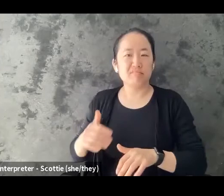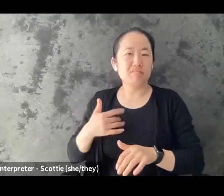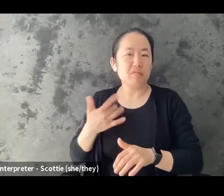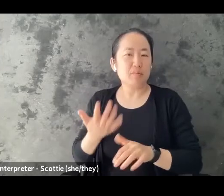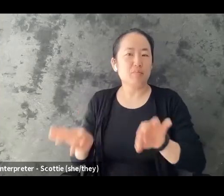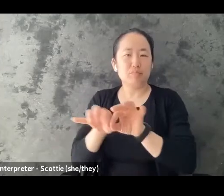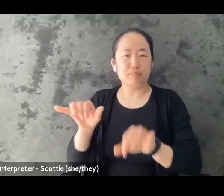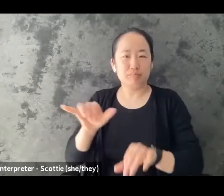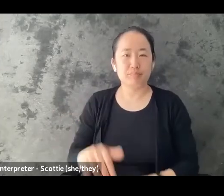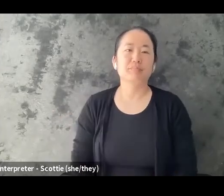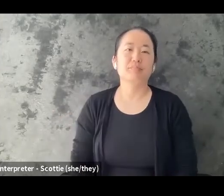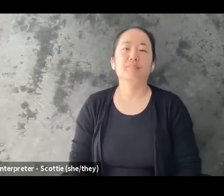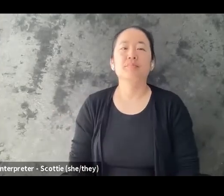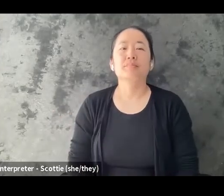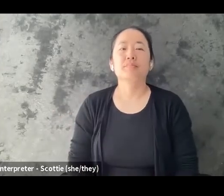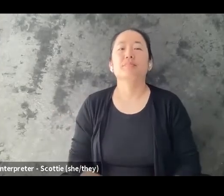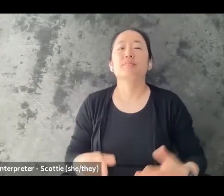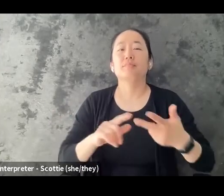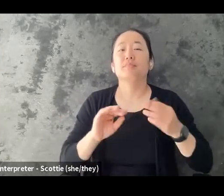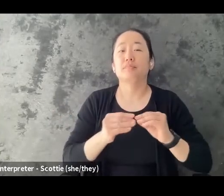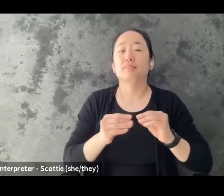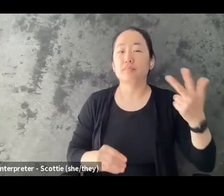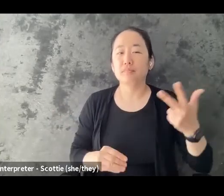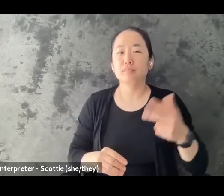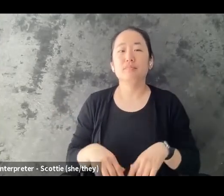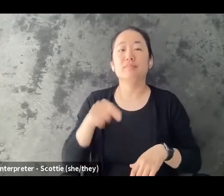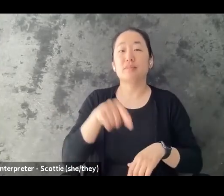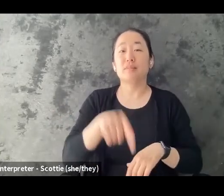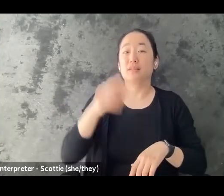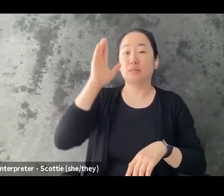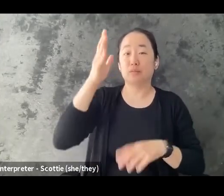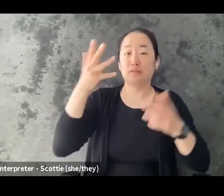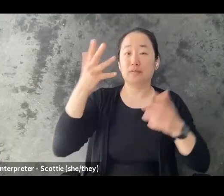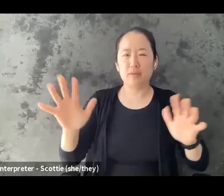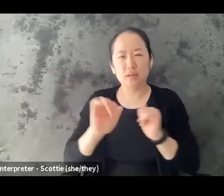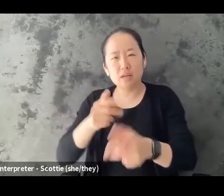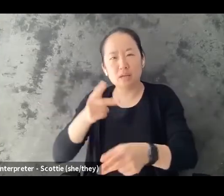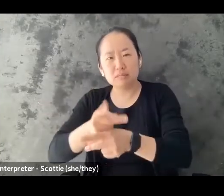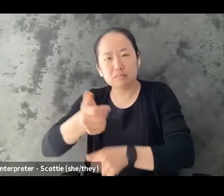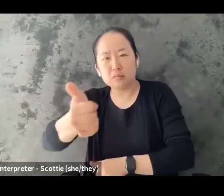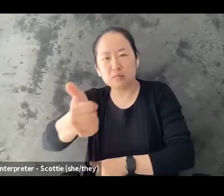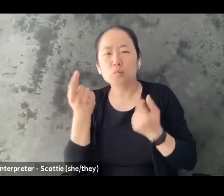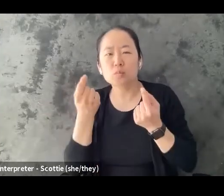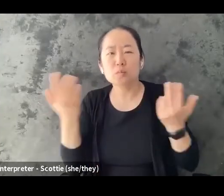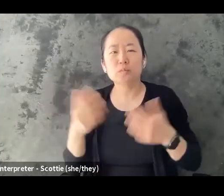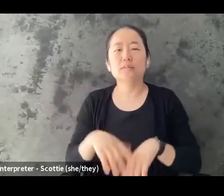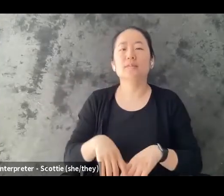And then one way that you'd like to take care of yourself after this webinar. So 54% said walk around, go outside.